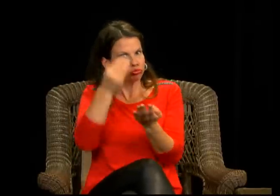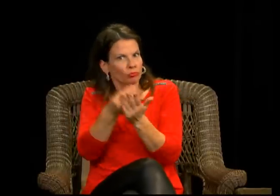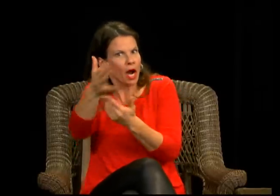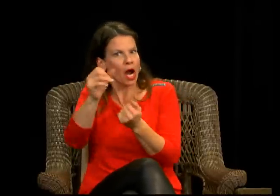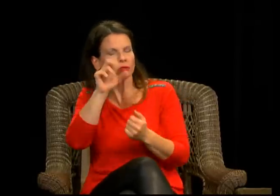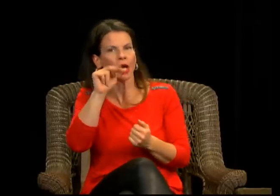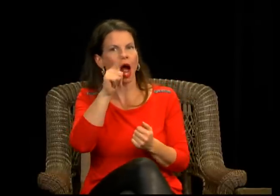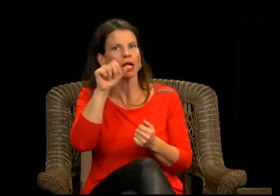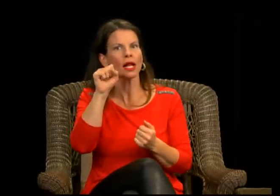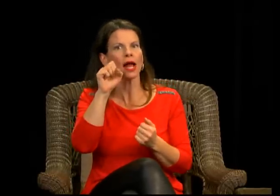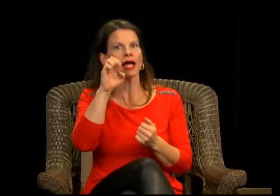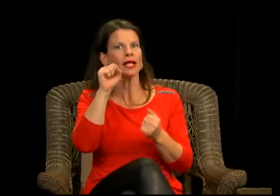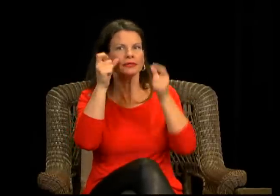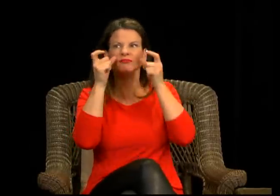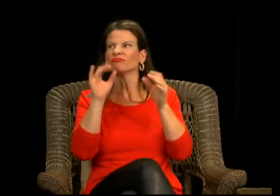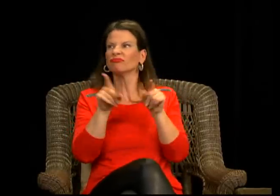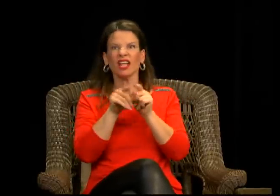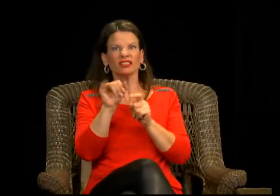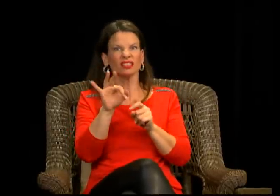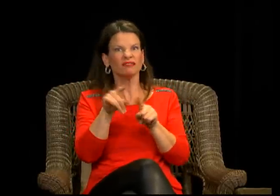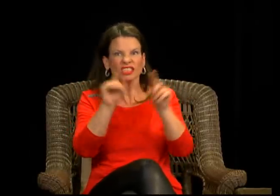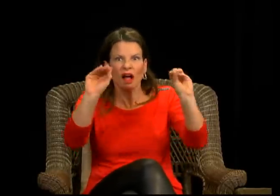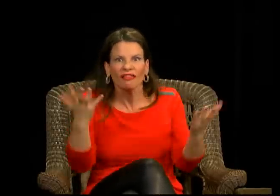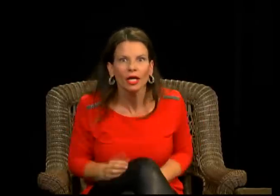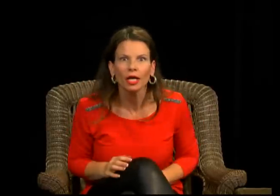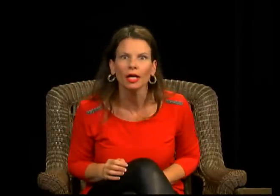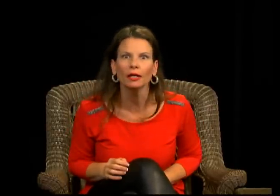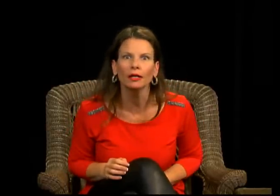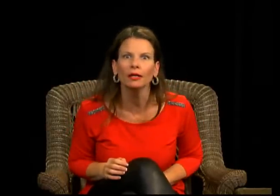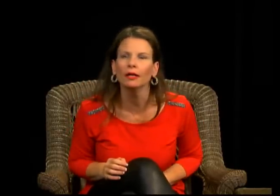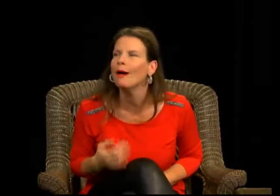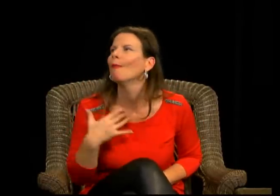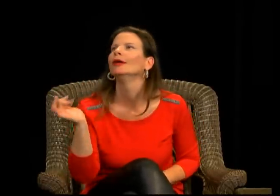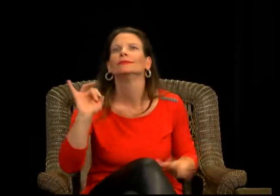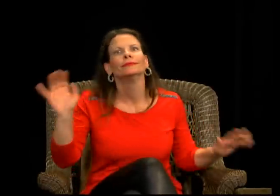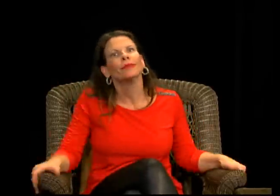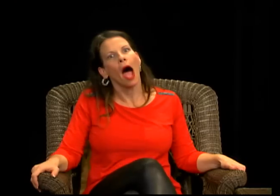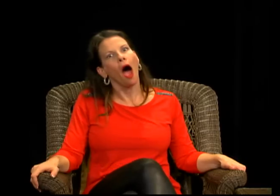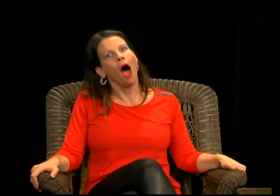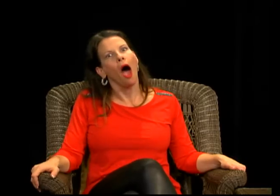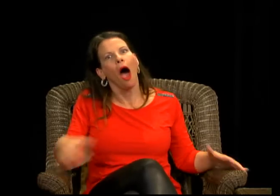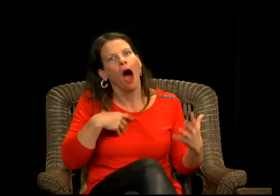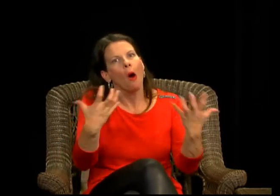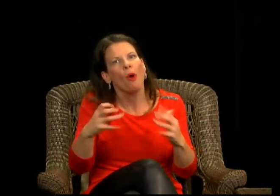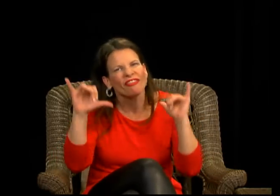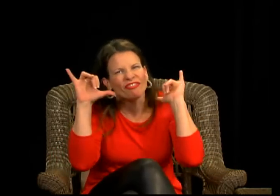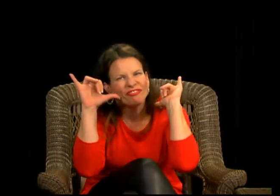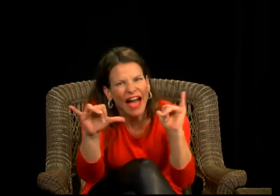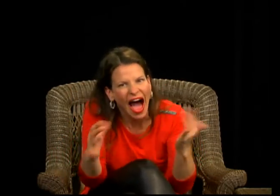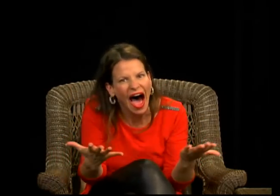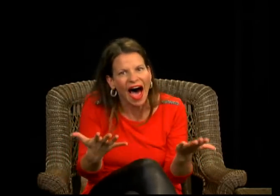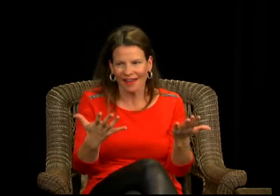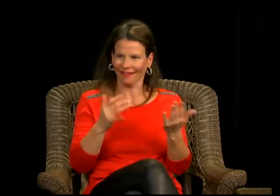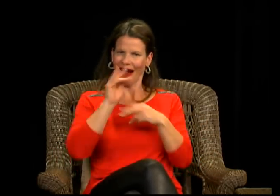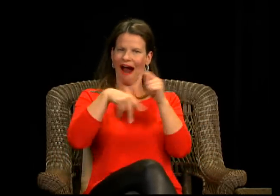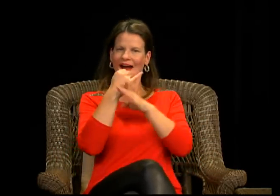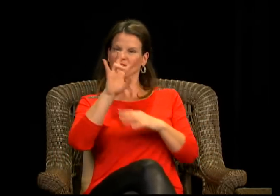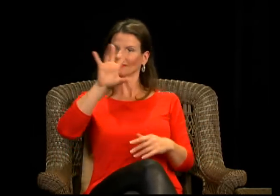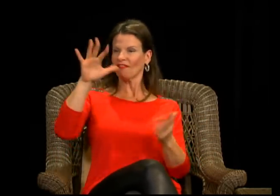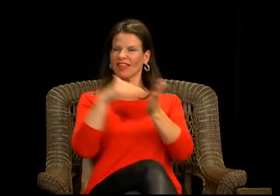um, had like these pink sunglasses. So they were talking about, you know, buying them for like $75,000, like